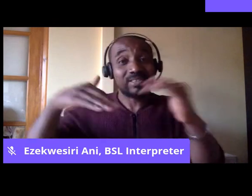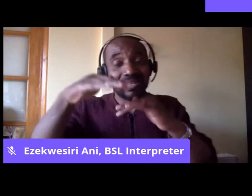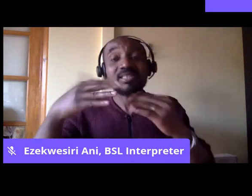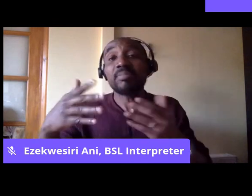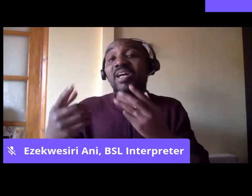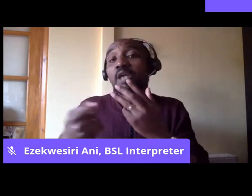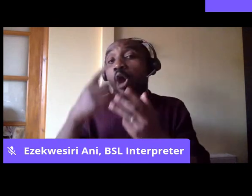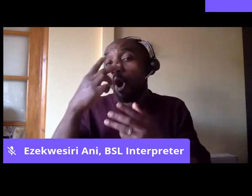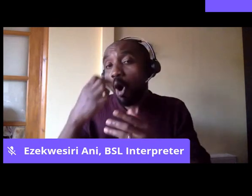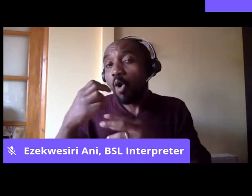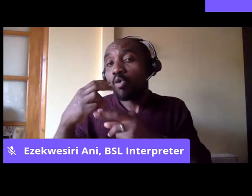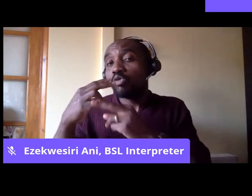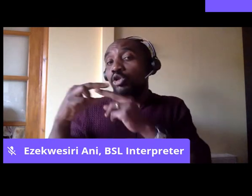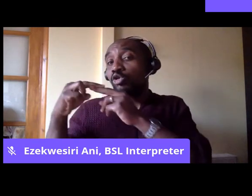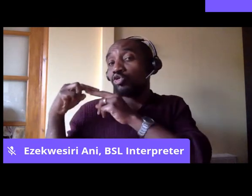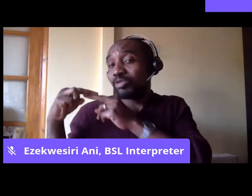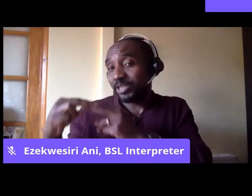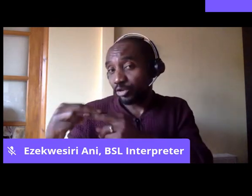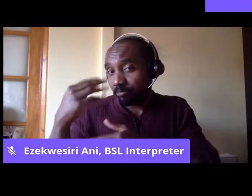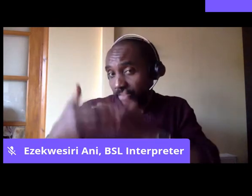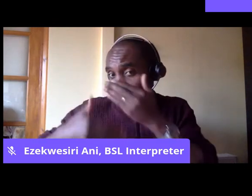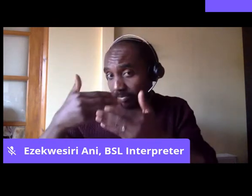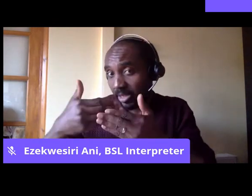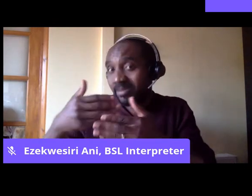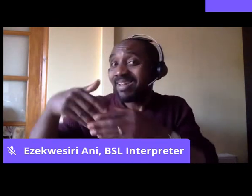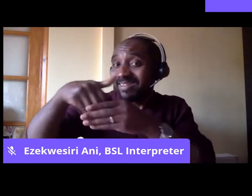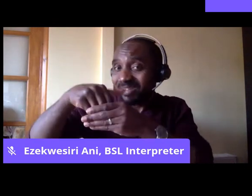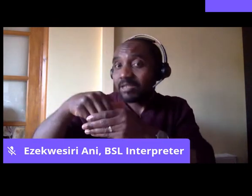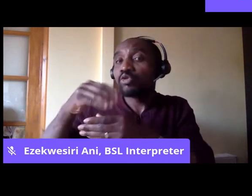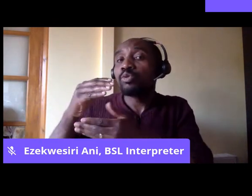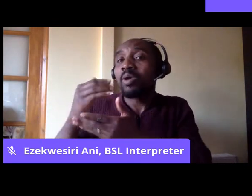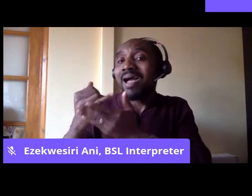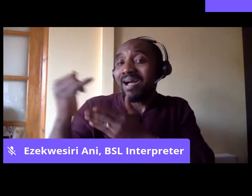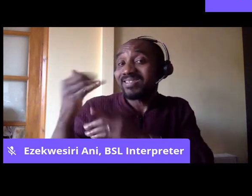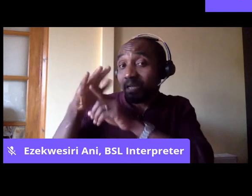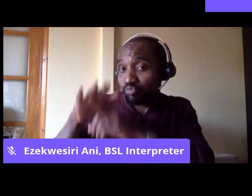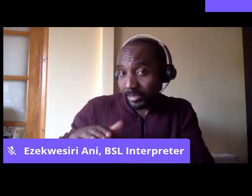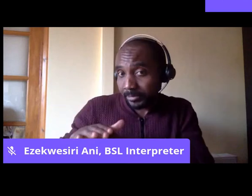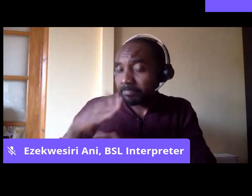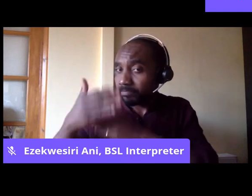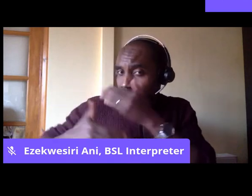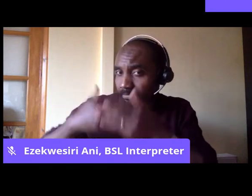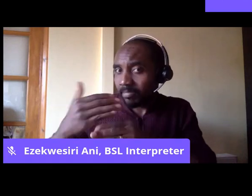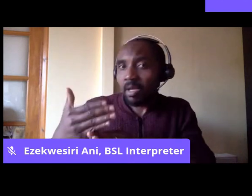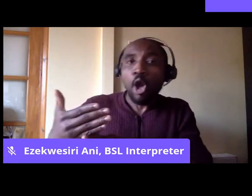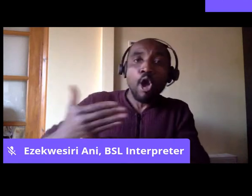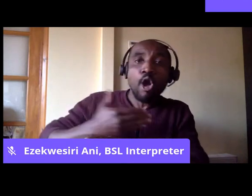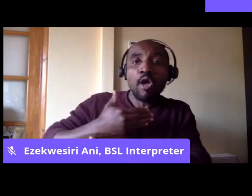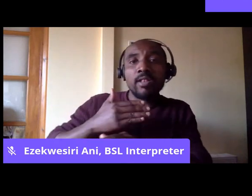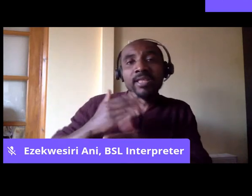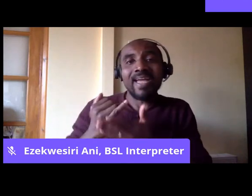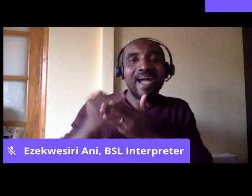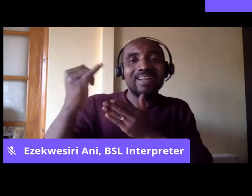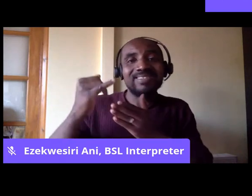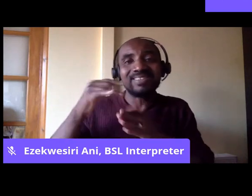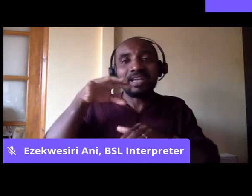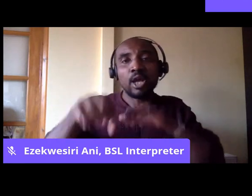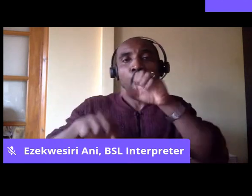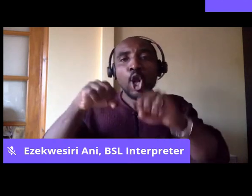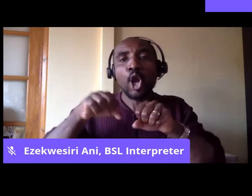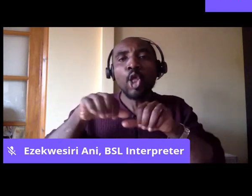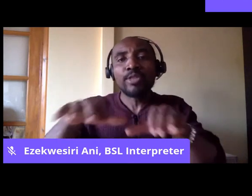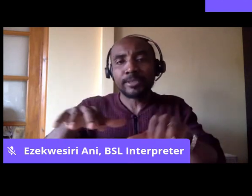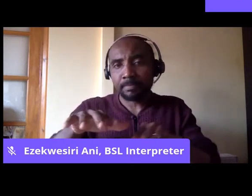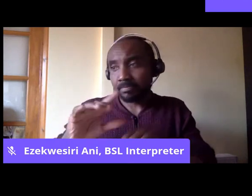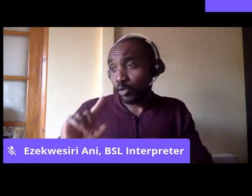left out when we tell the stories of anti-racism in this country. And I'd like to talk about the early anti-colonial traditions in the